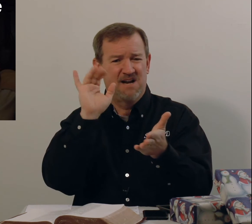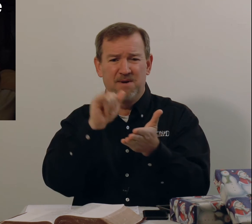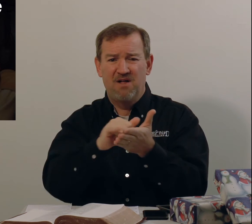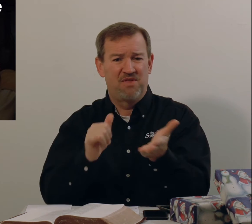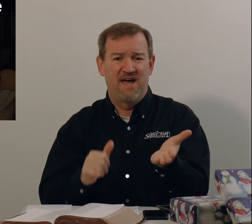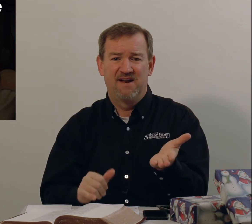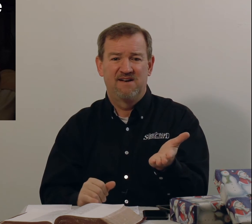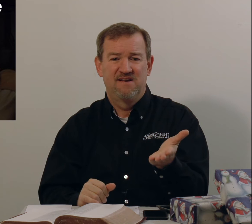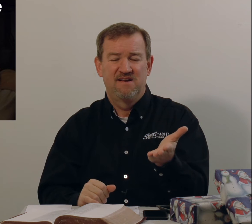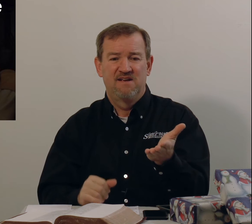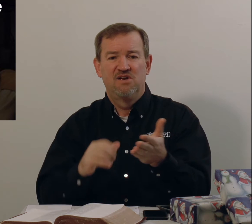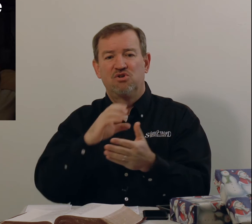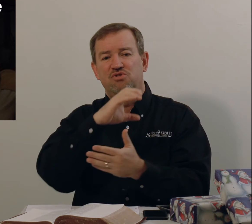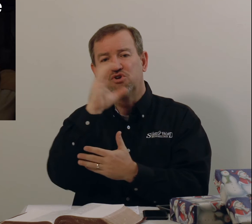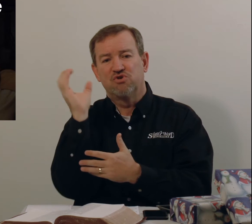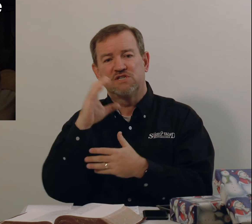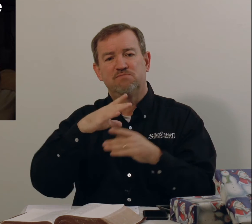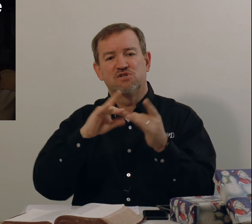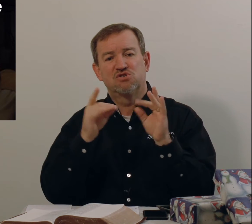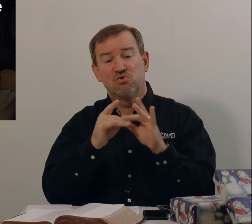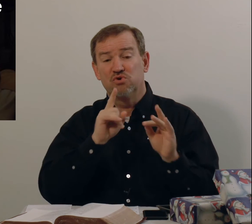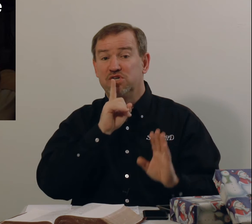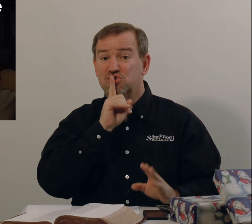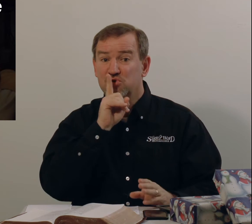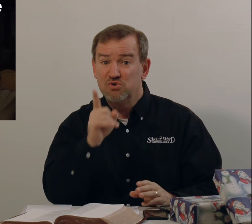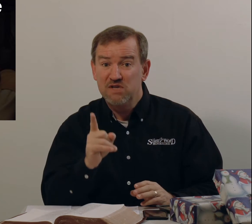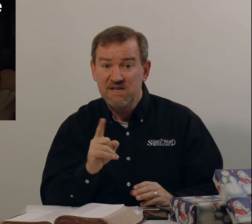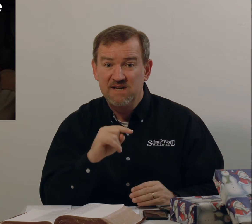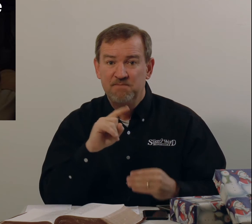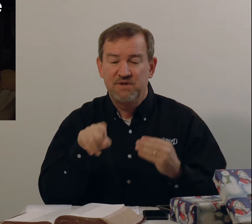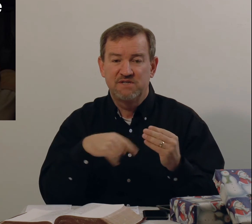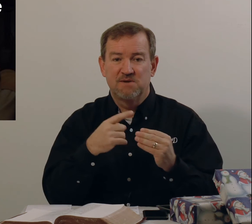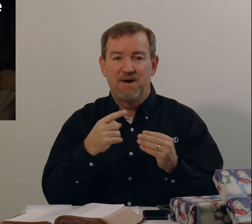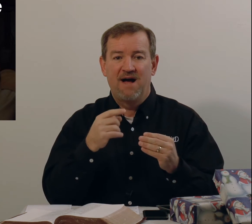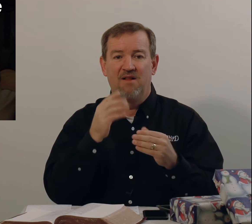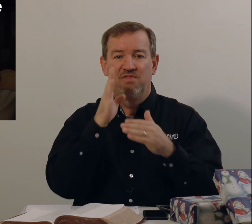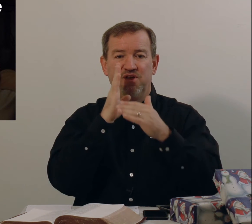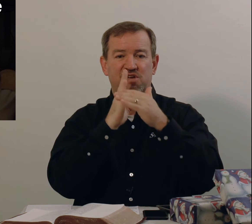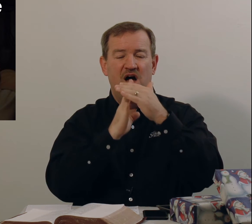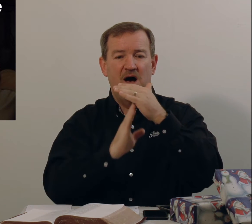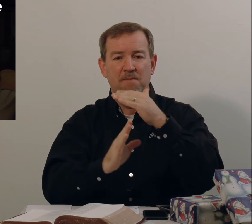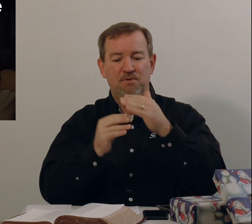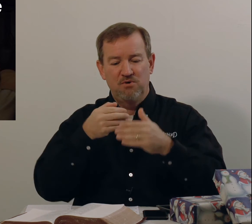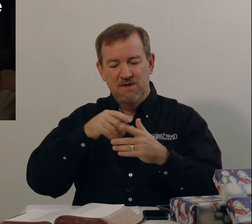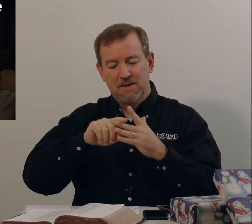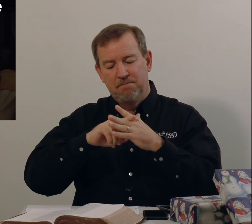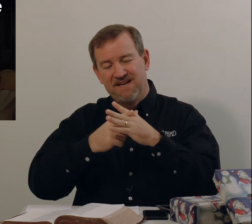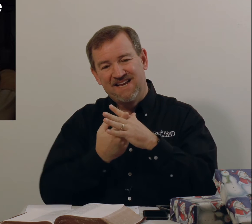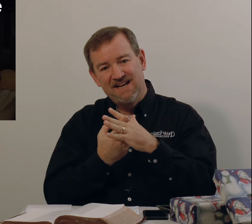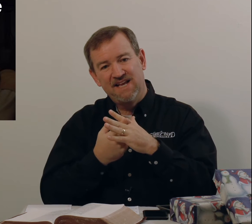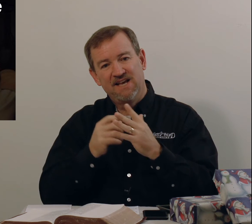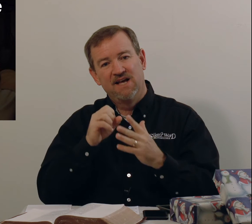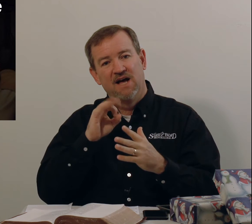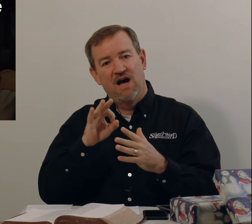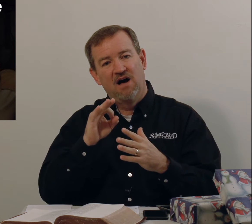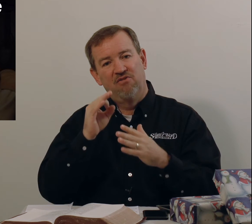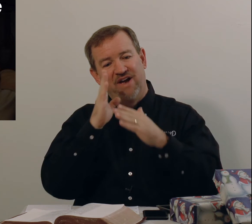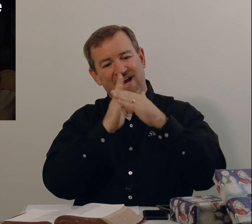not about that. The Christmas story truly is about the humble beginning of a